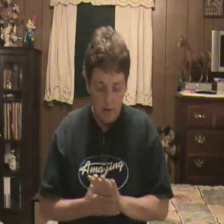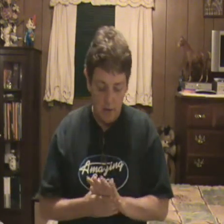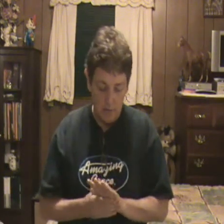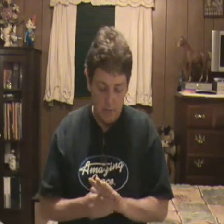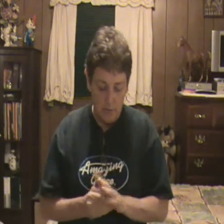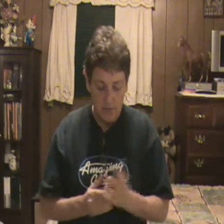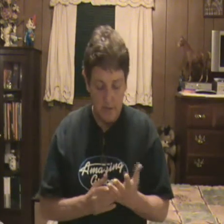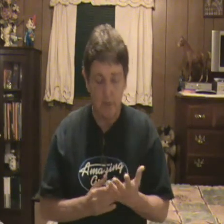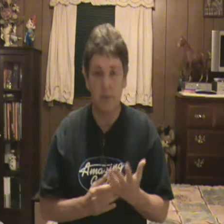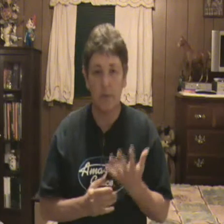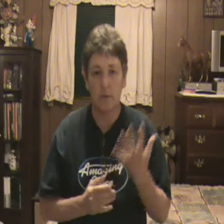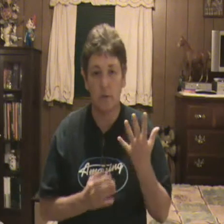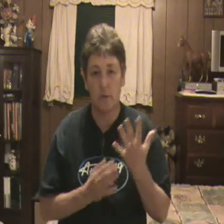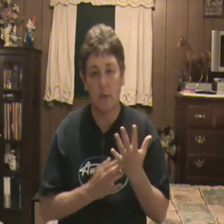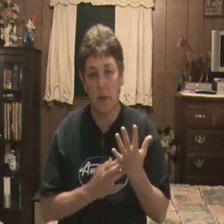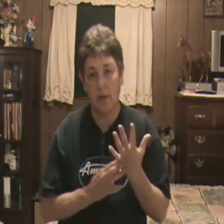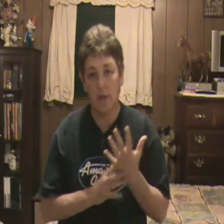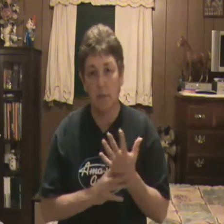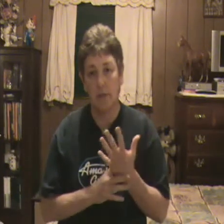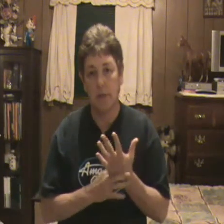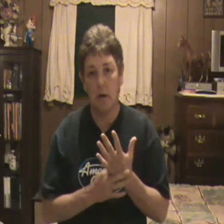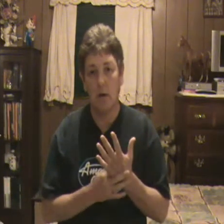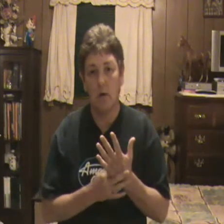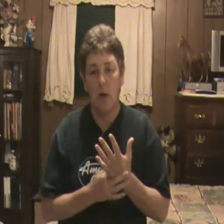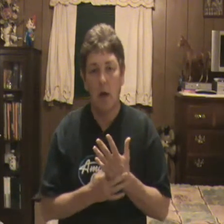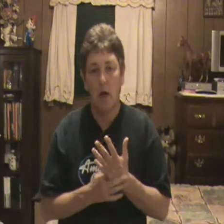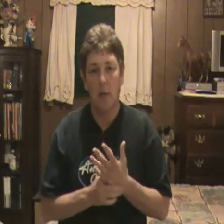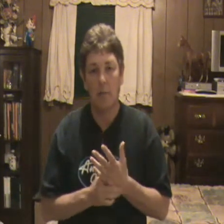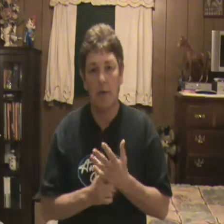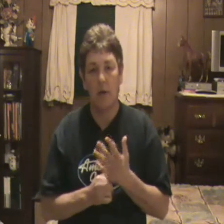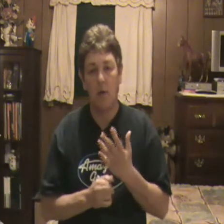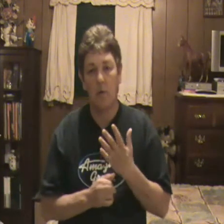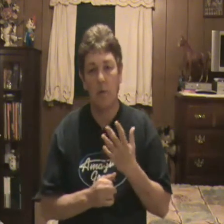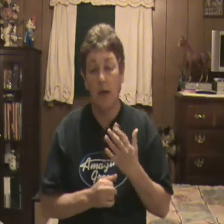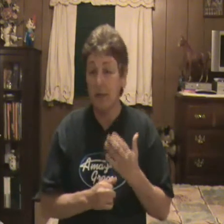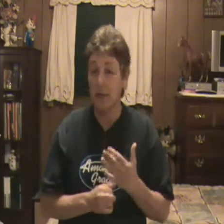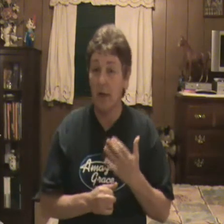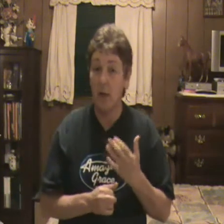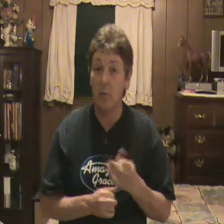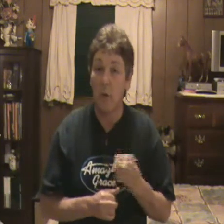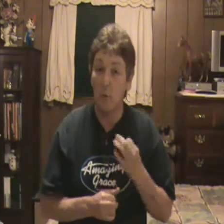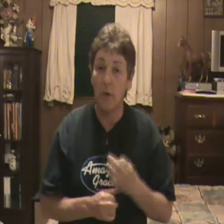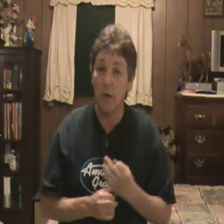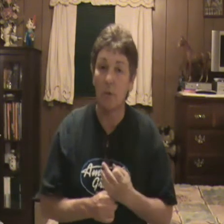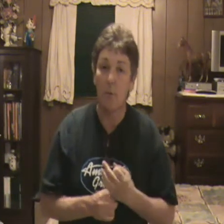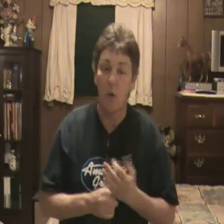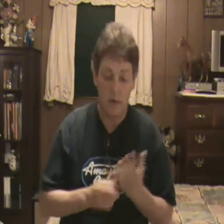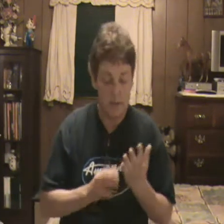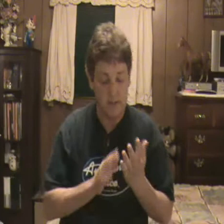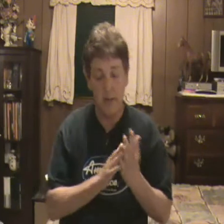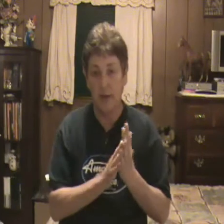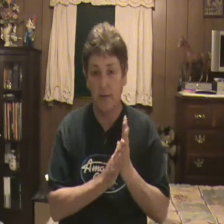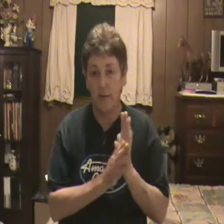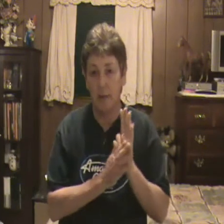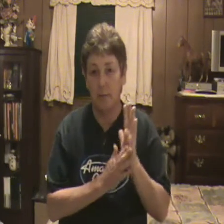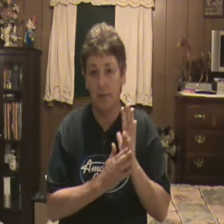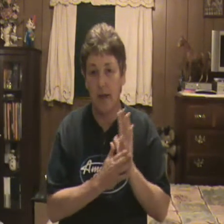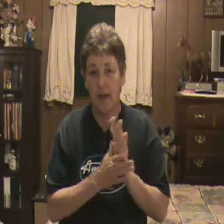And like I said, there was still a lot of numbness and all. But actually, on my one-year mark, it's like the numbness got